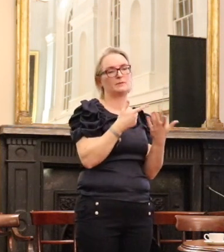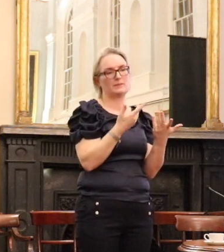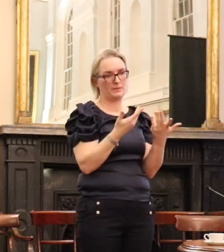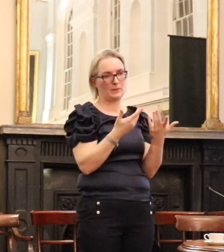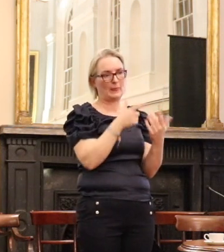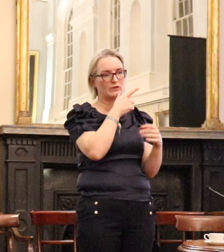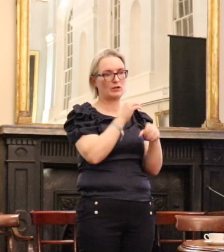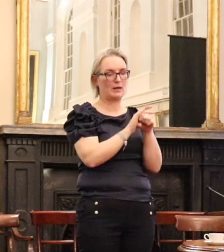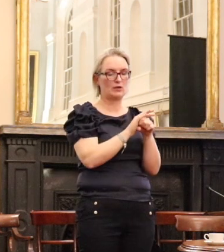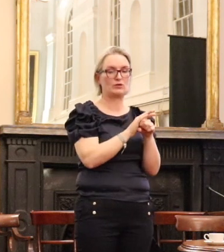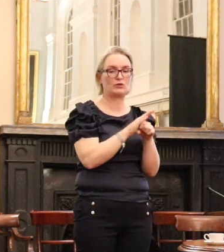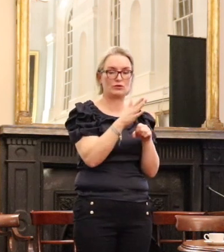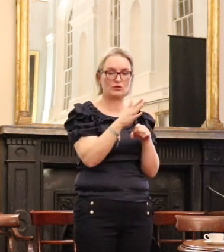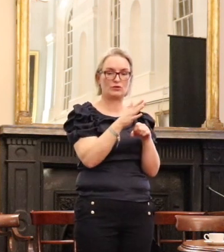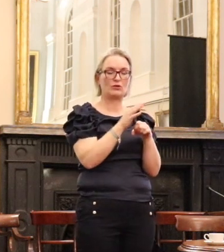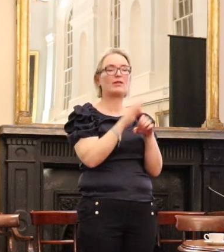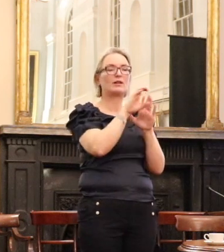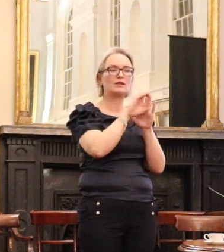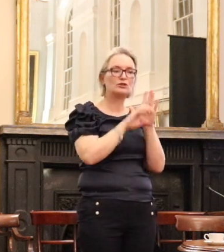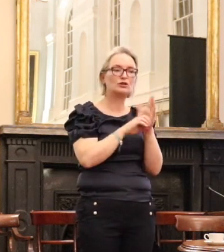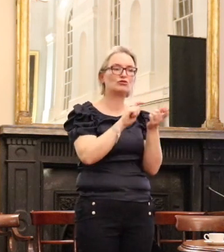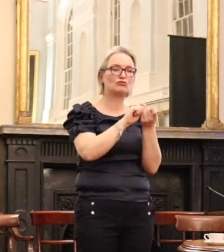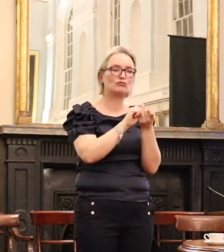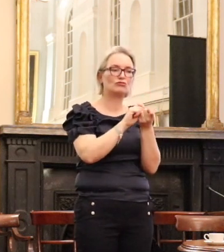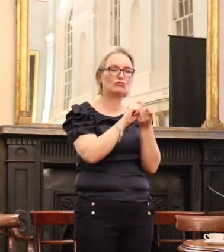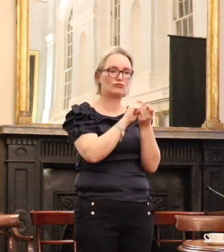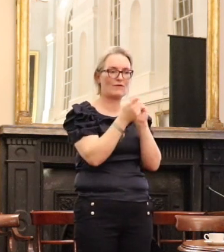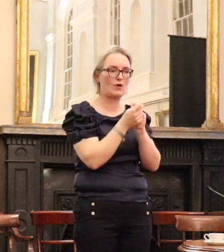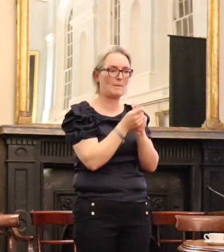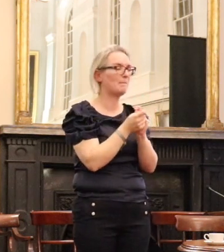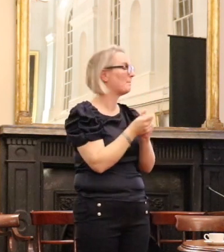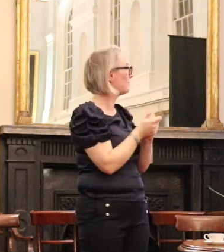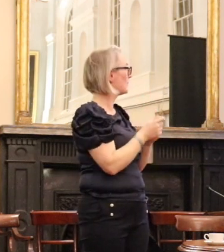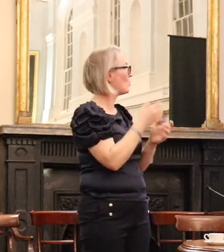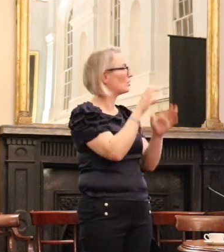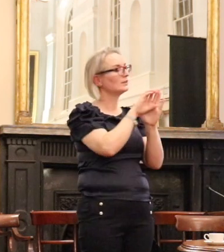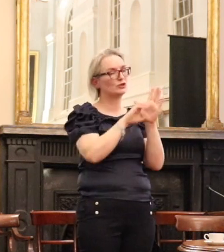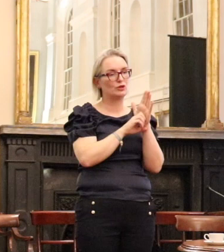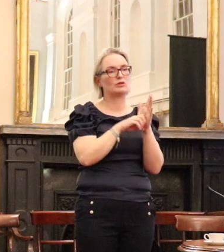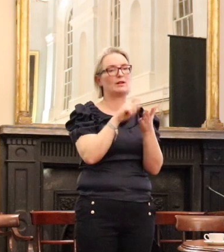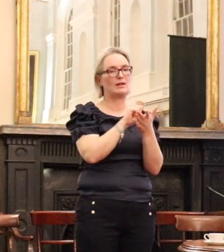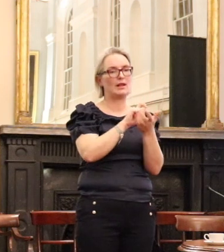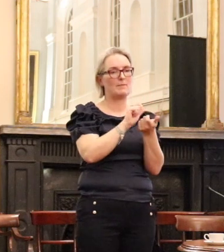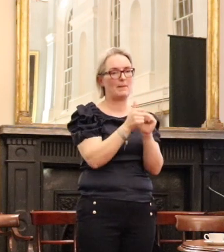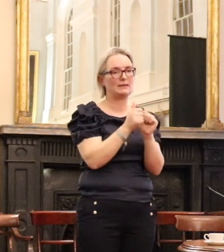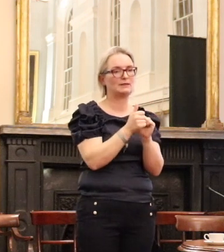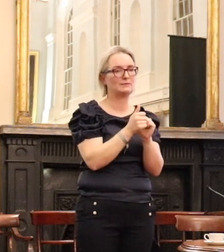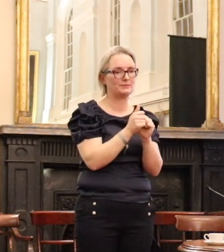law of the state and that is why we are constitutional amendment to the staff of the